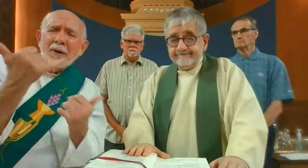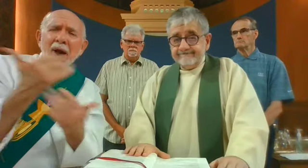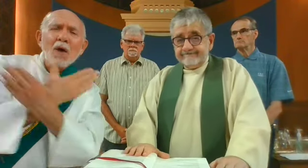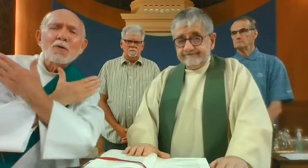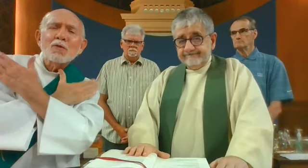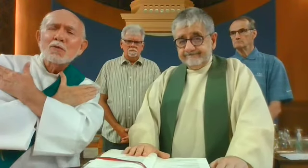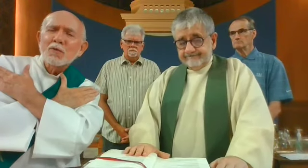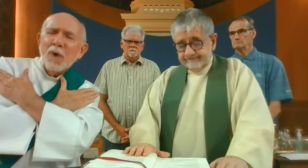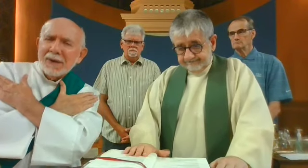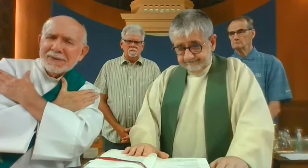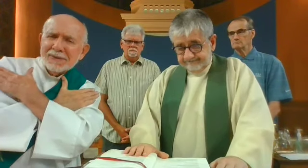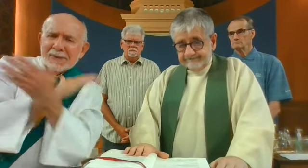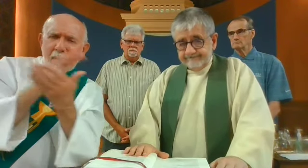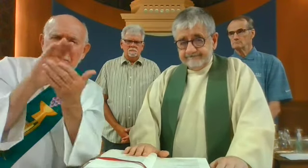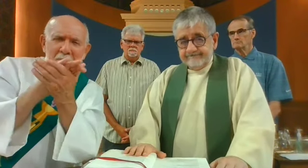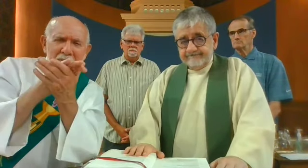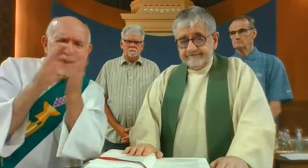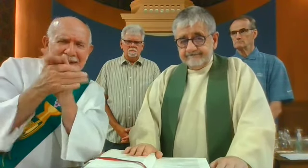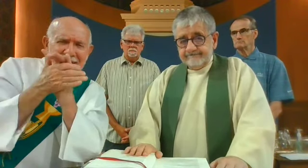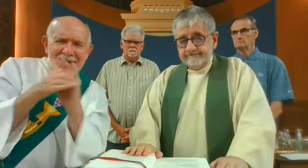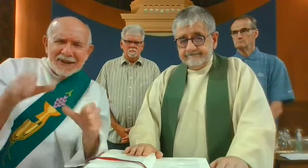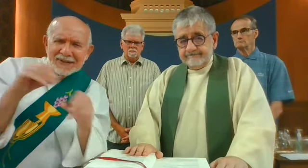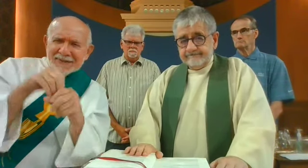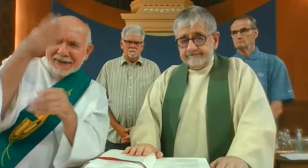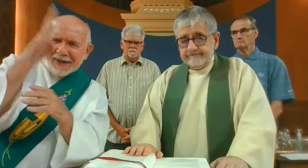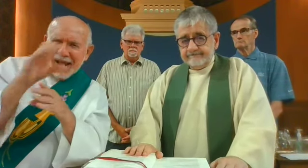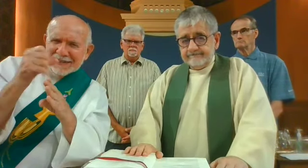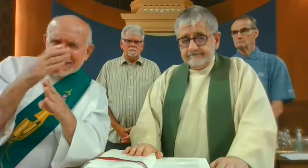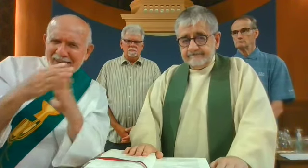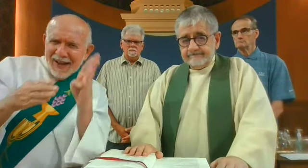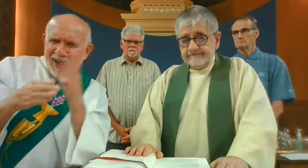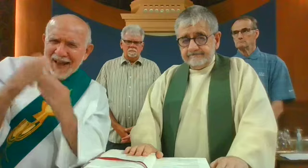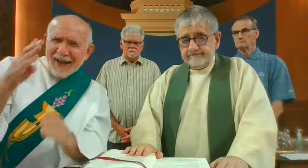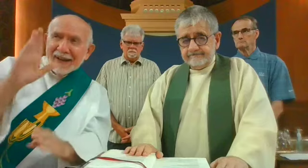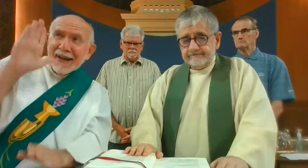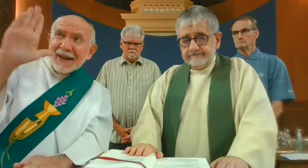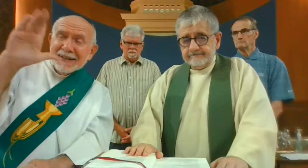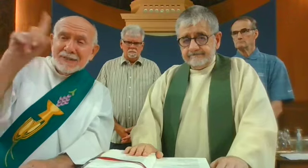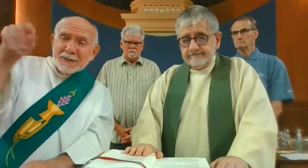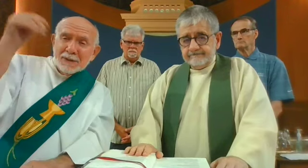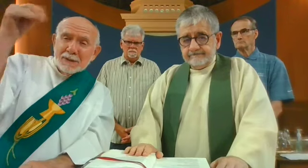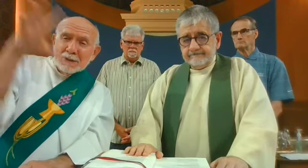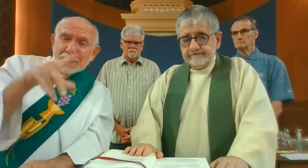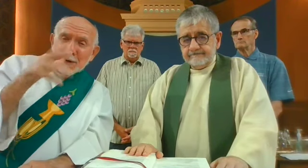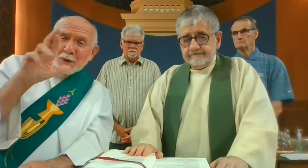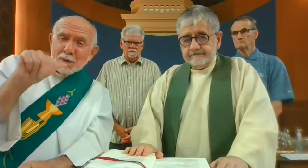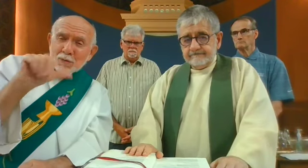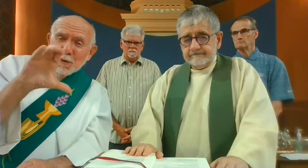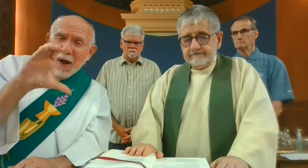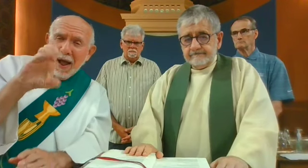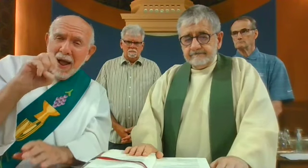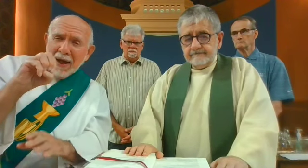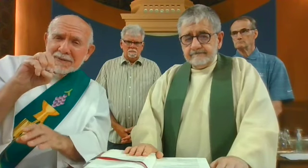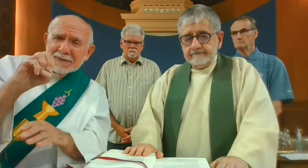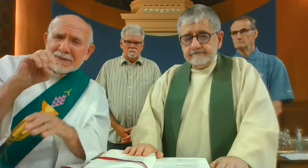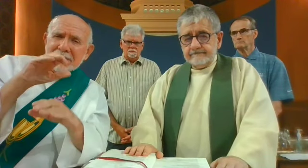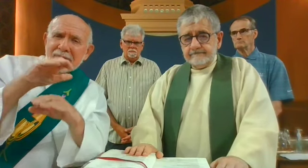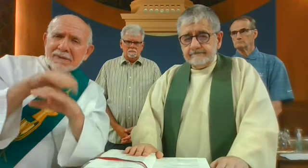of the others who have died, may they now rest in peace of God's hands as he shines down